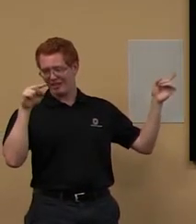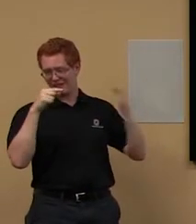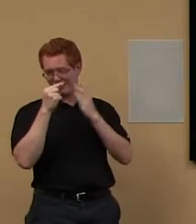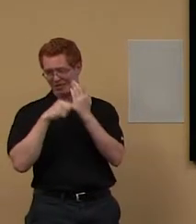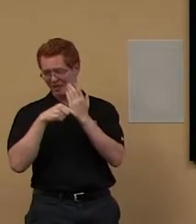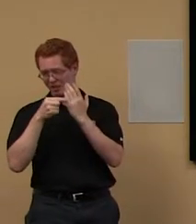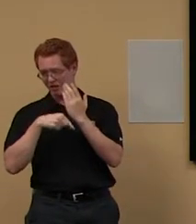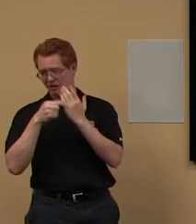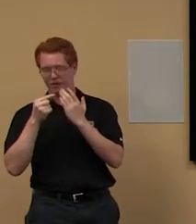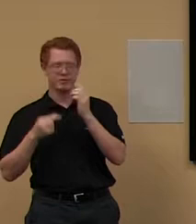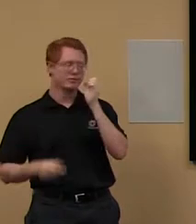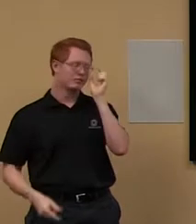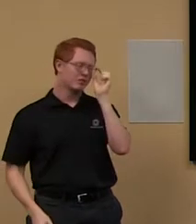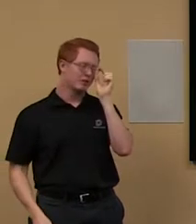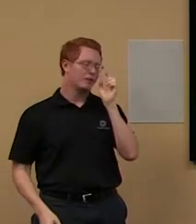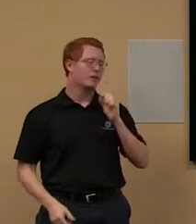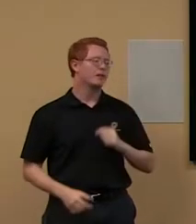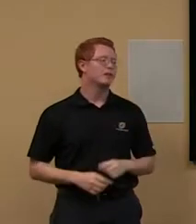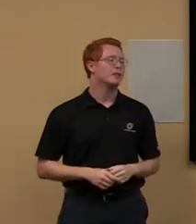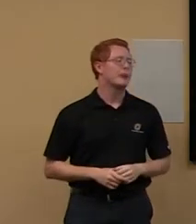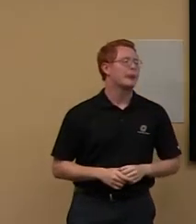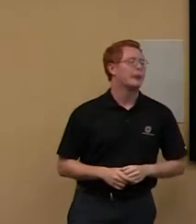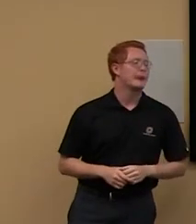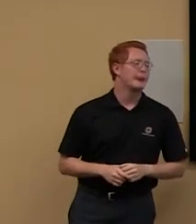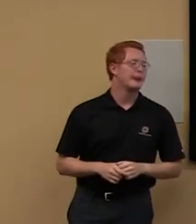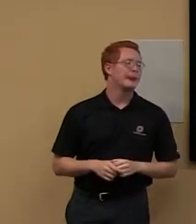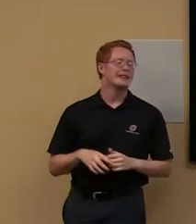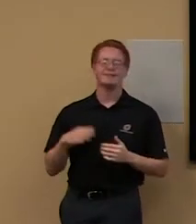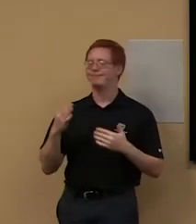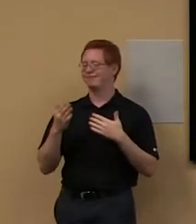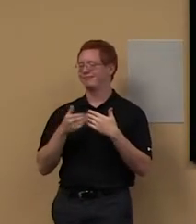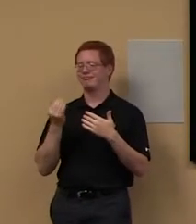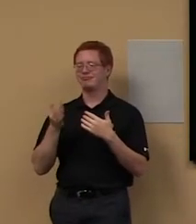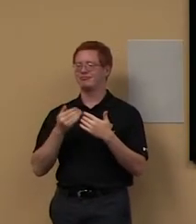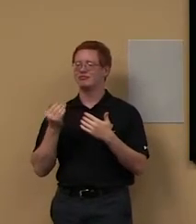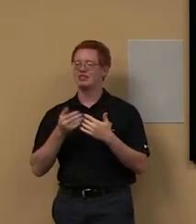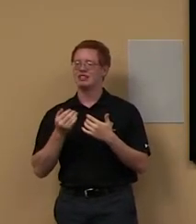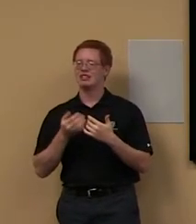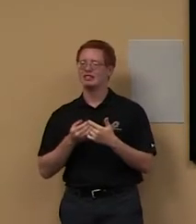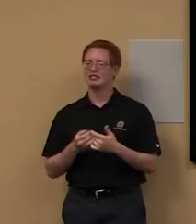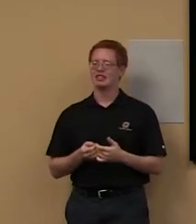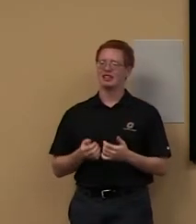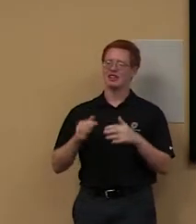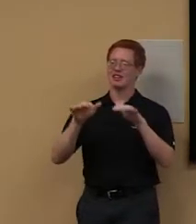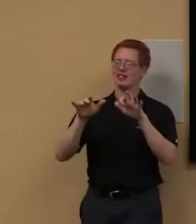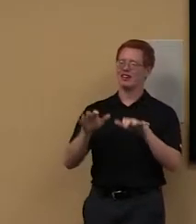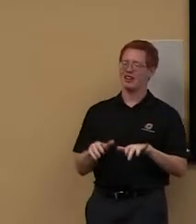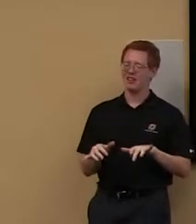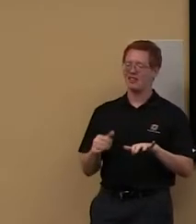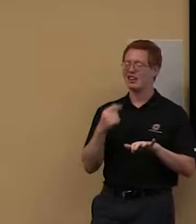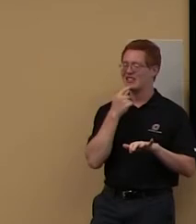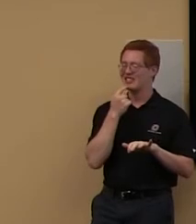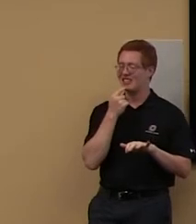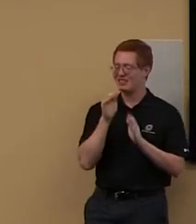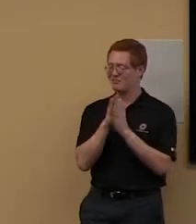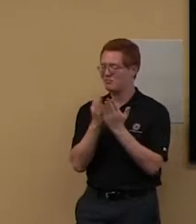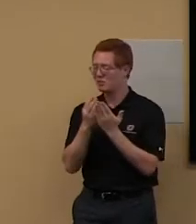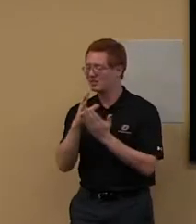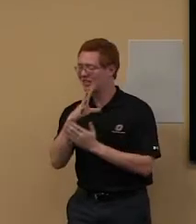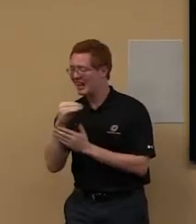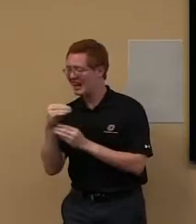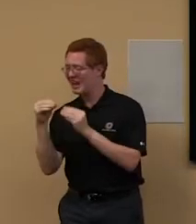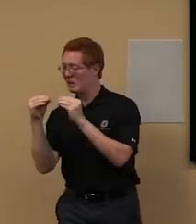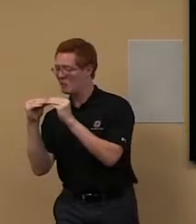there. Um, it is, uh, it's pretty intuitive, uh, but I will say it says books and more. Um, I